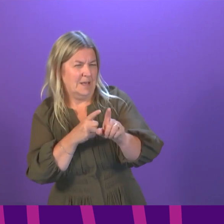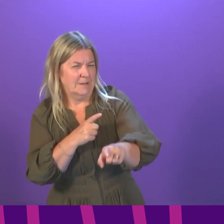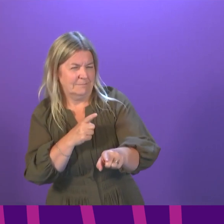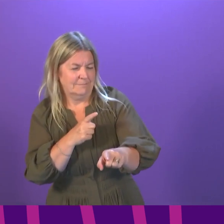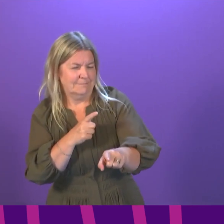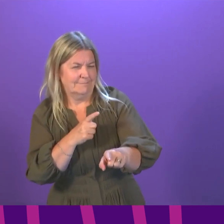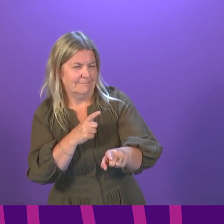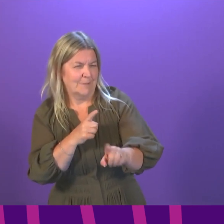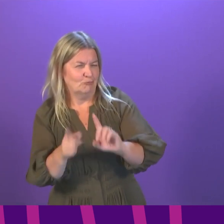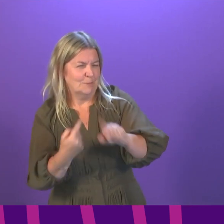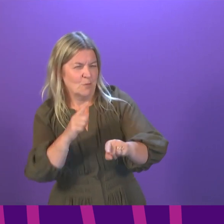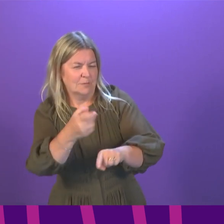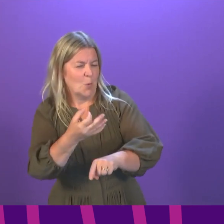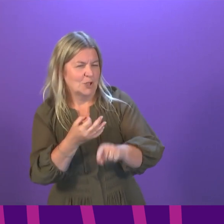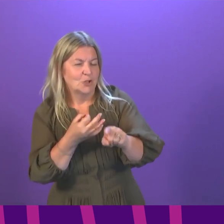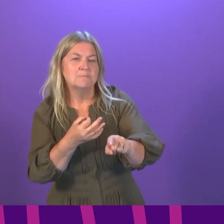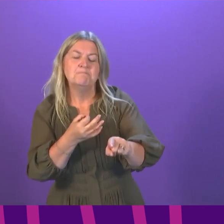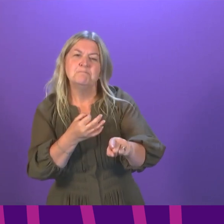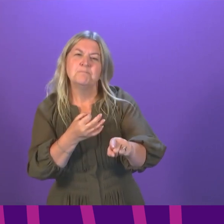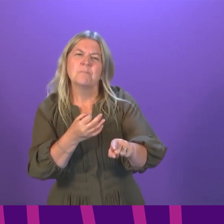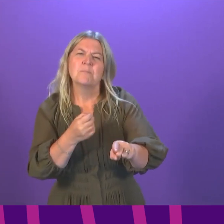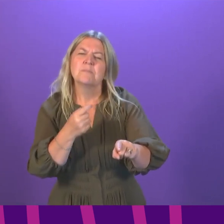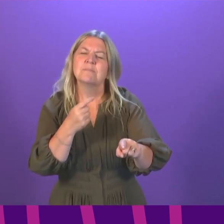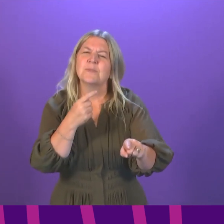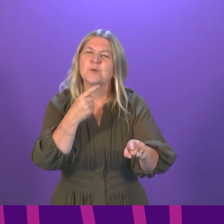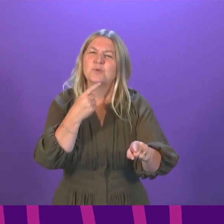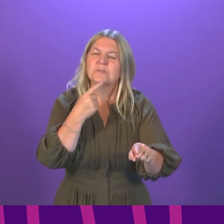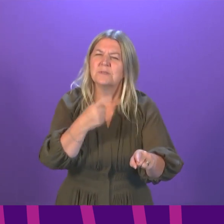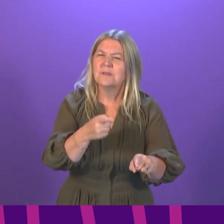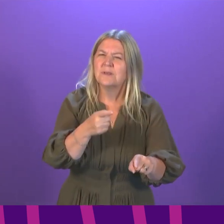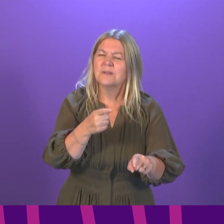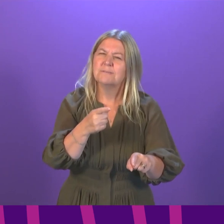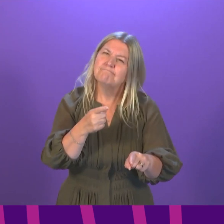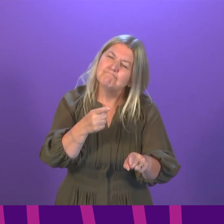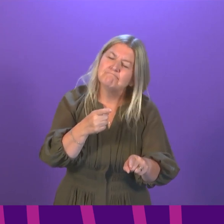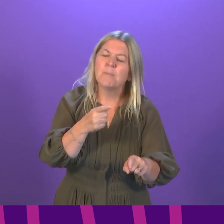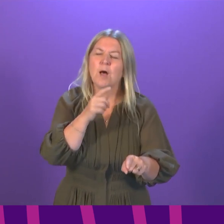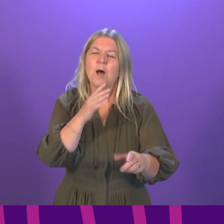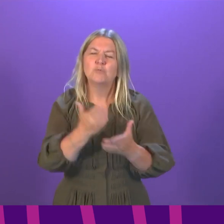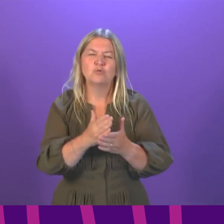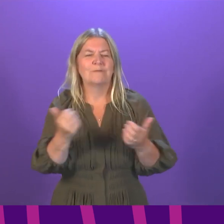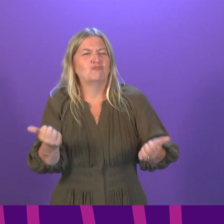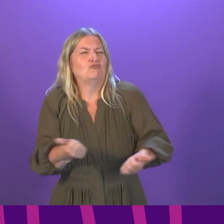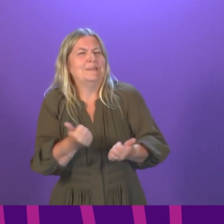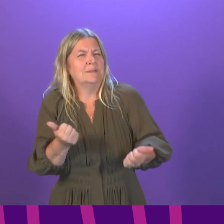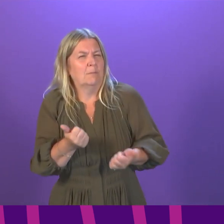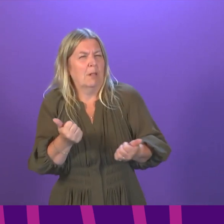questioning is perhaps a turn of phrase, which I do not think is a reasonable one, where